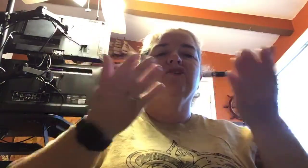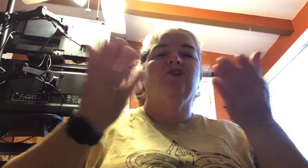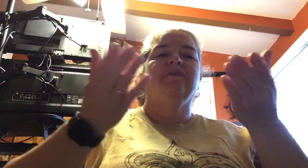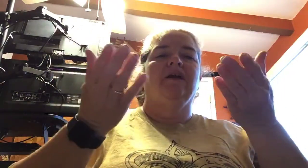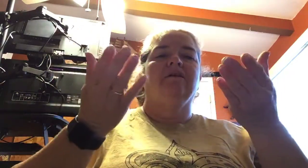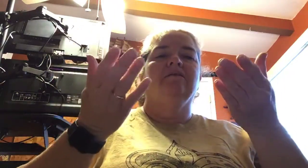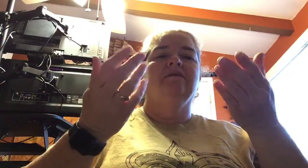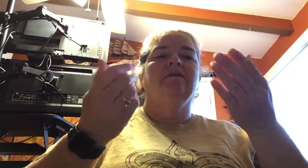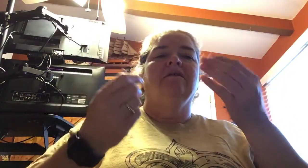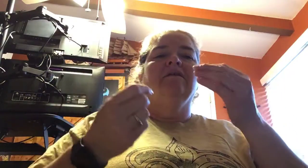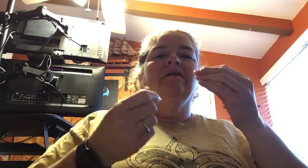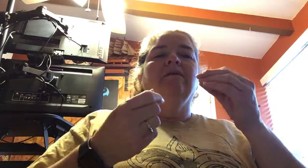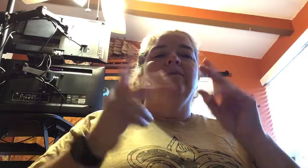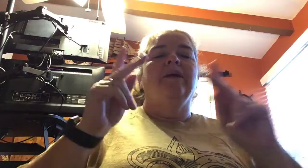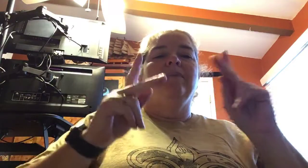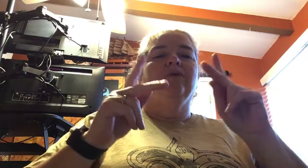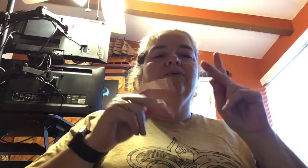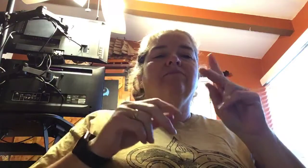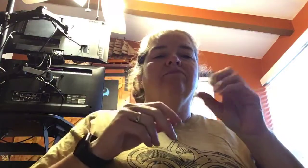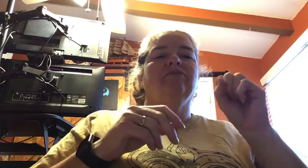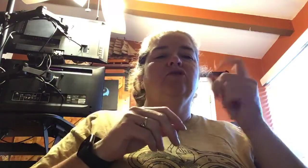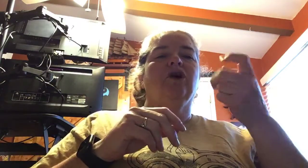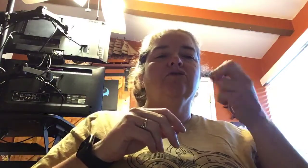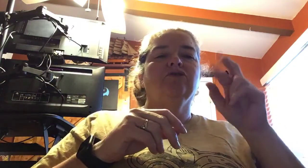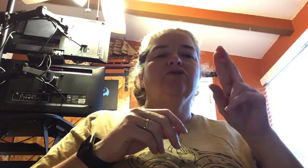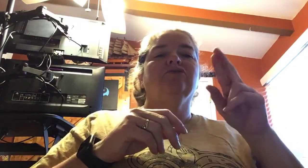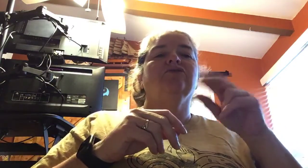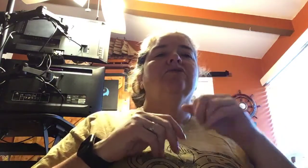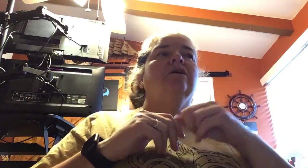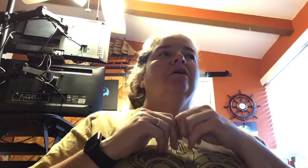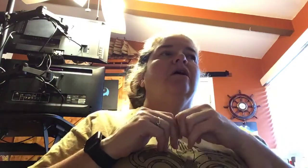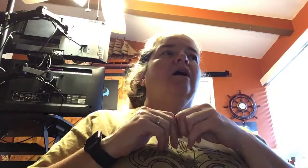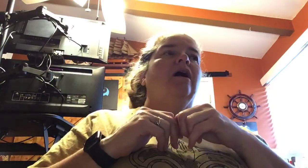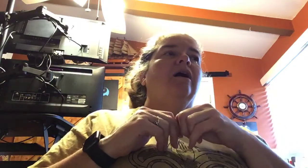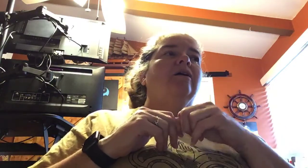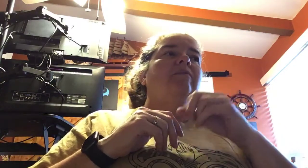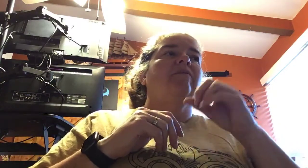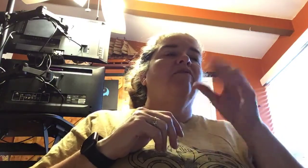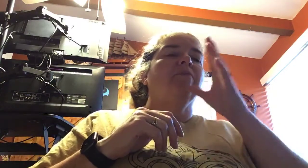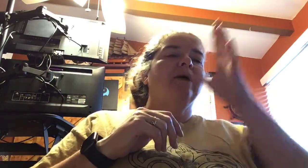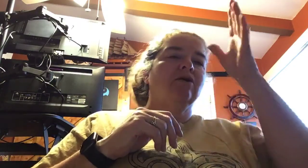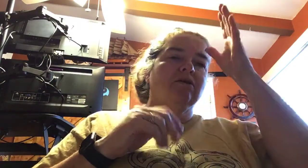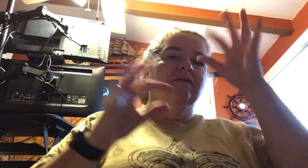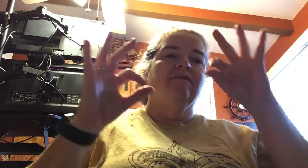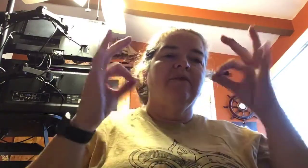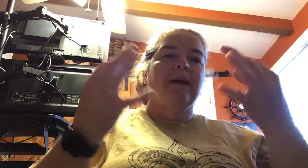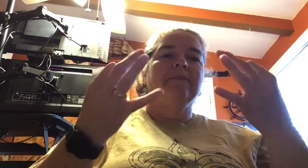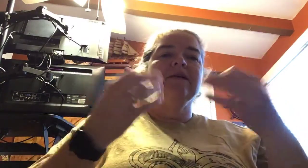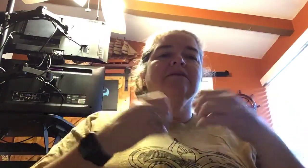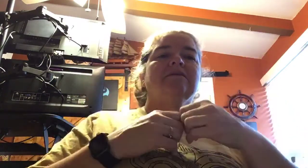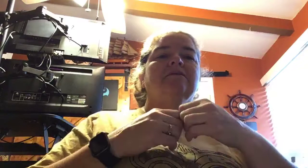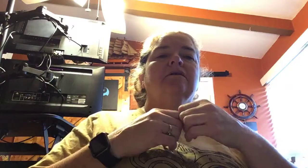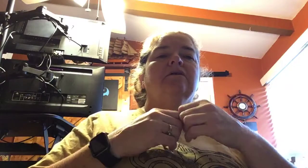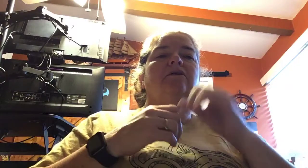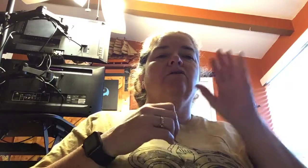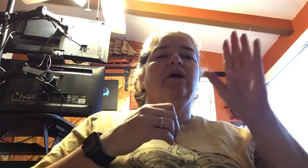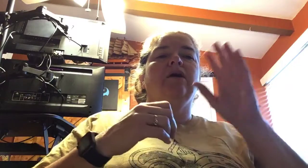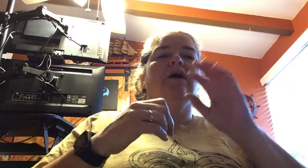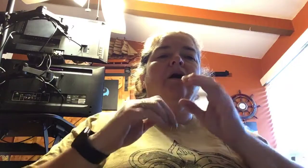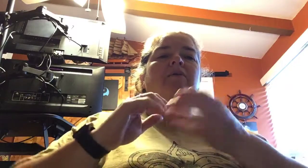serving people, child serves, um, for parents and families. It's a great, um,